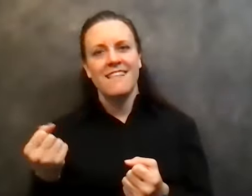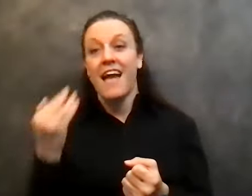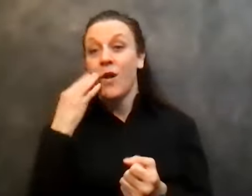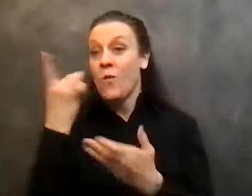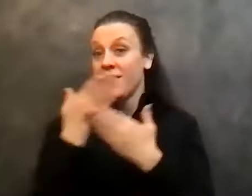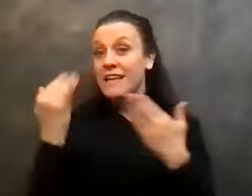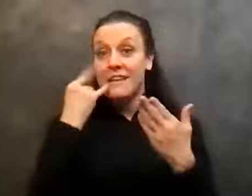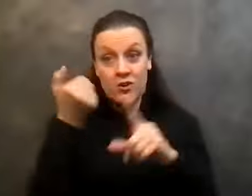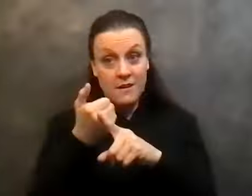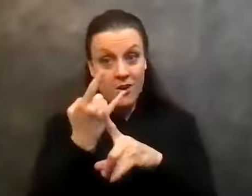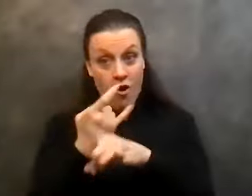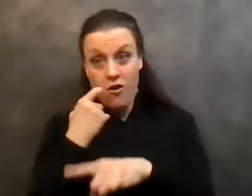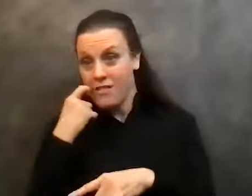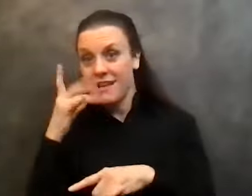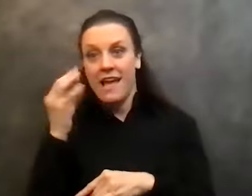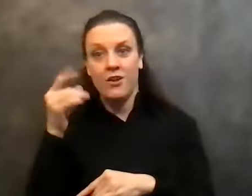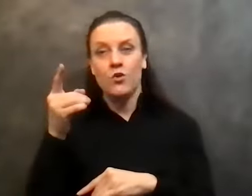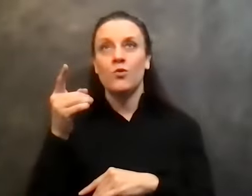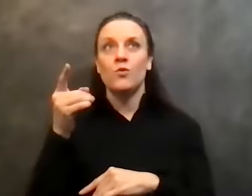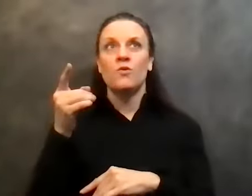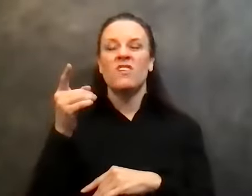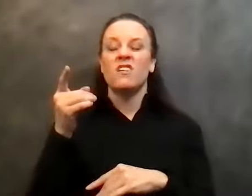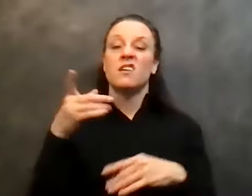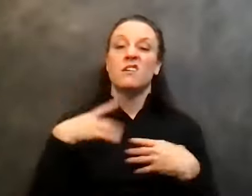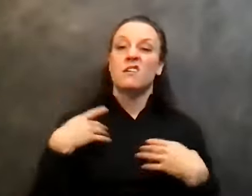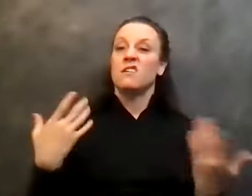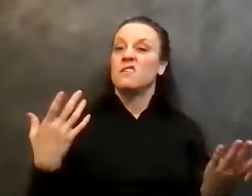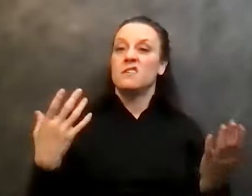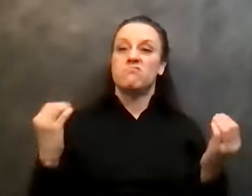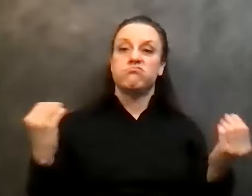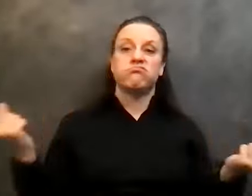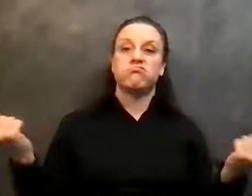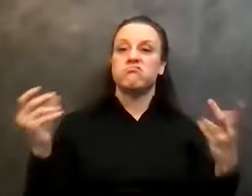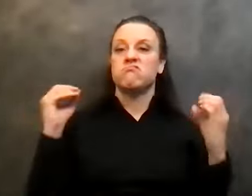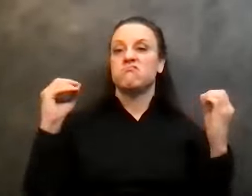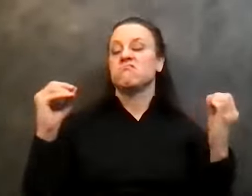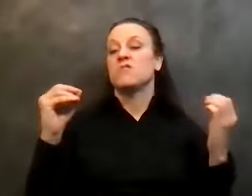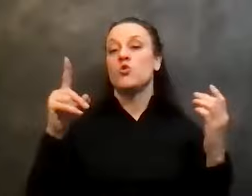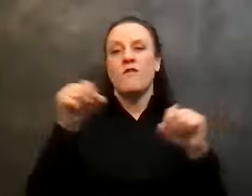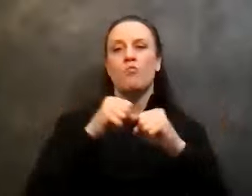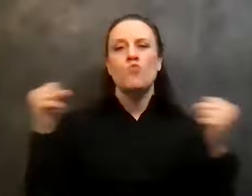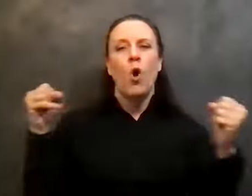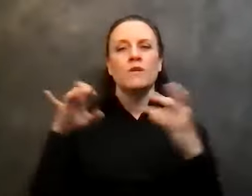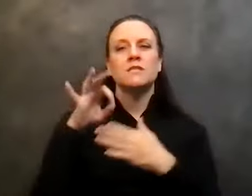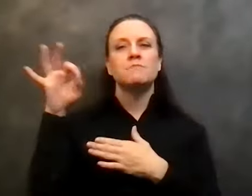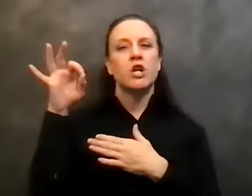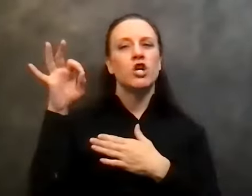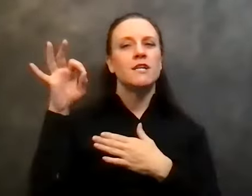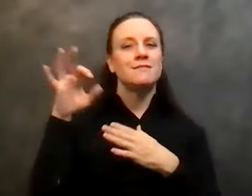alcoholic and you're new, I know one thing, you got a broken spirit, you know, you're putting on a good face,